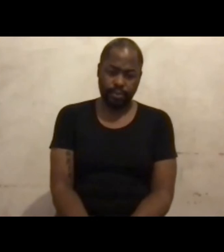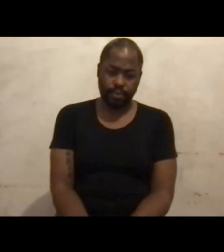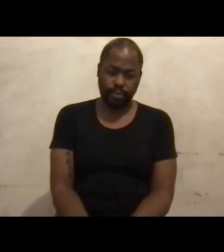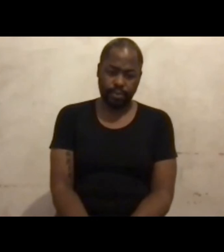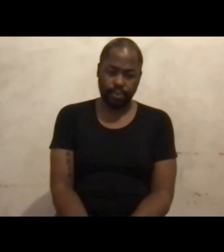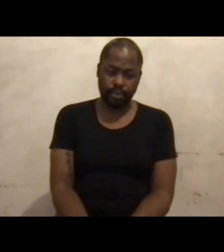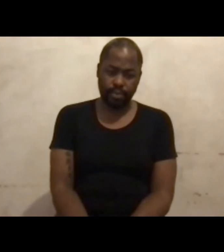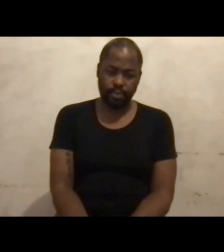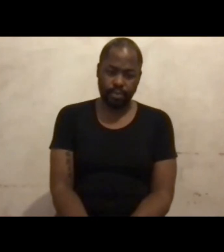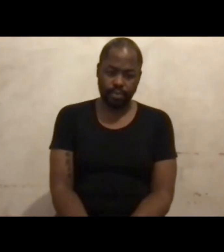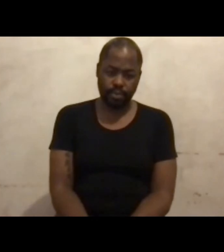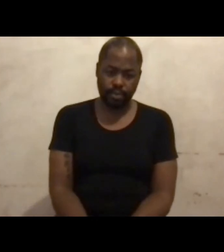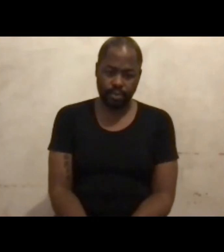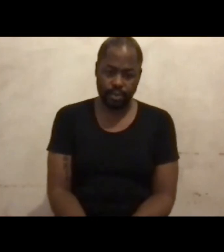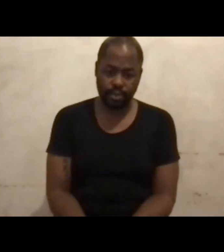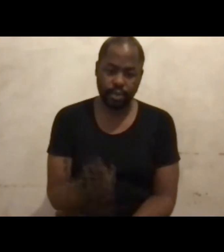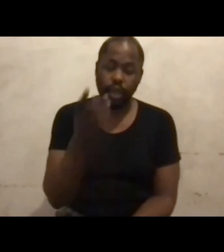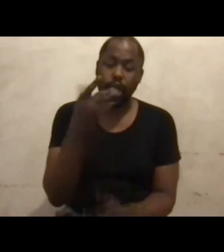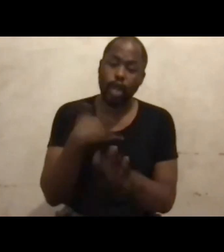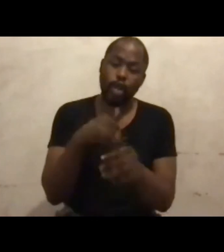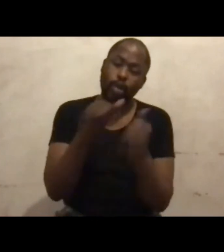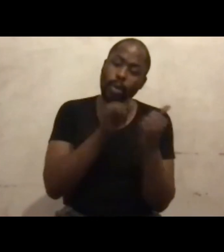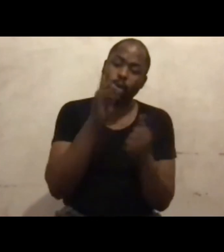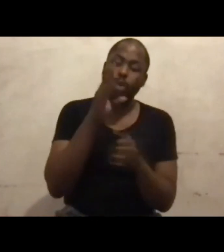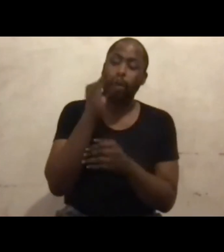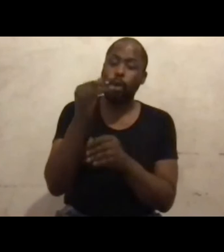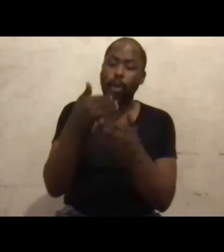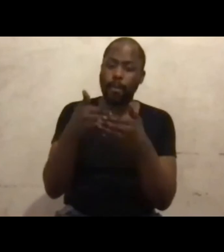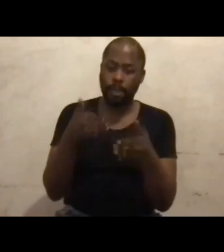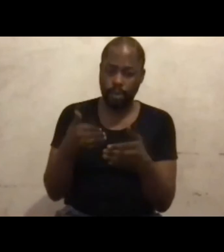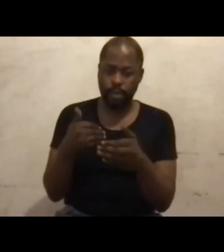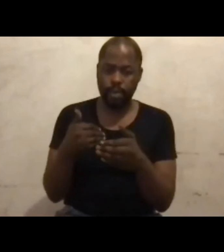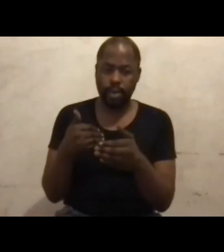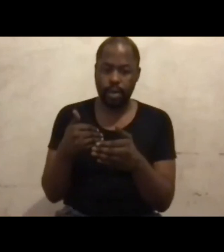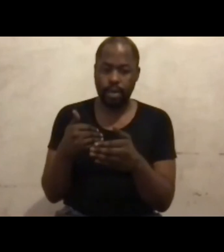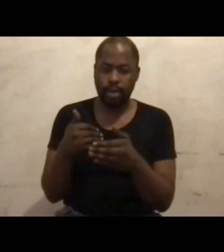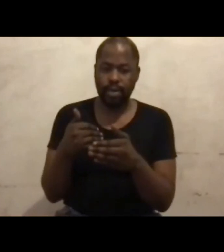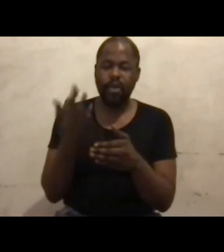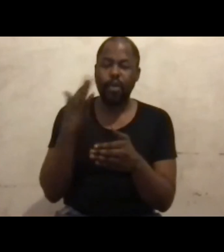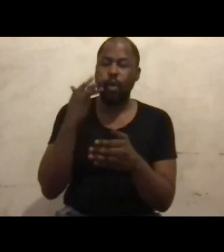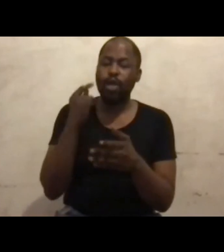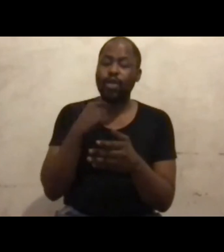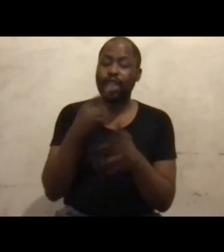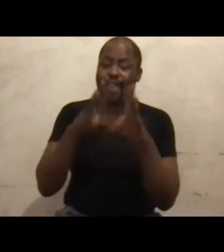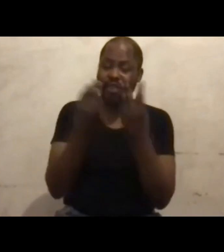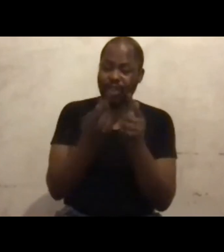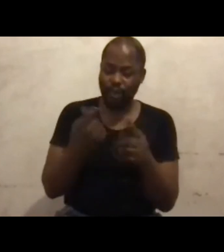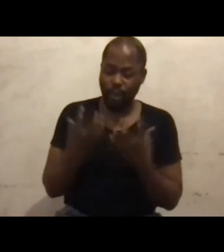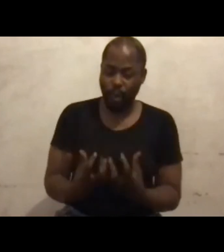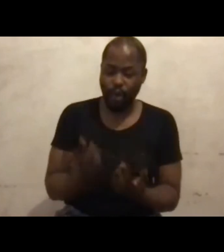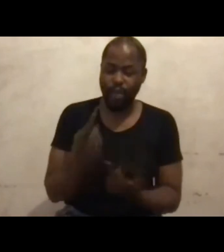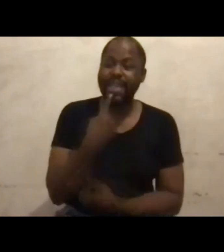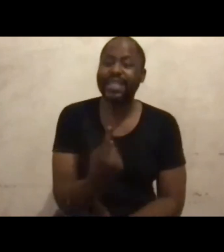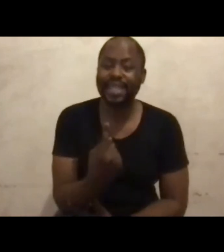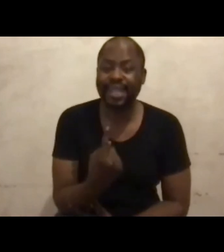Again, it goes back to what you were discussing earlier, where you grab the narrative by the balls and you steer it towards a particular